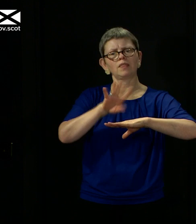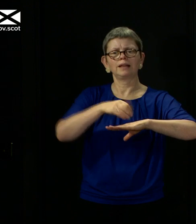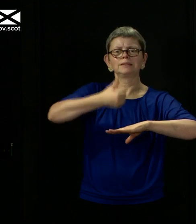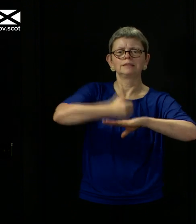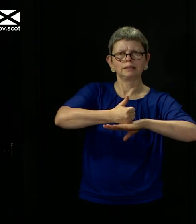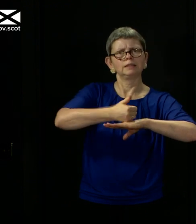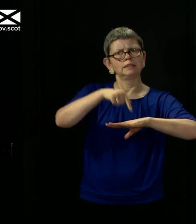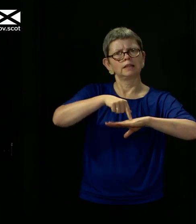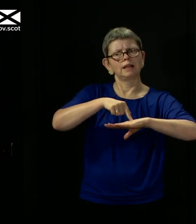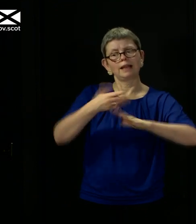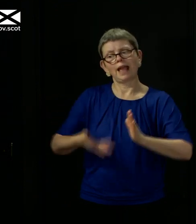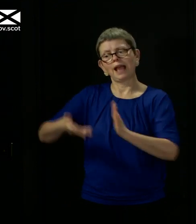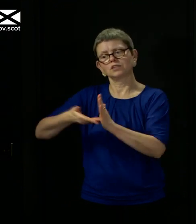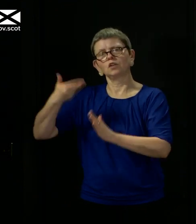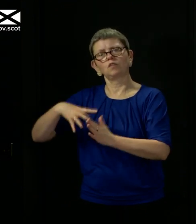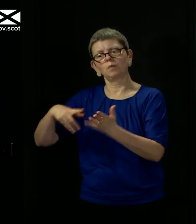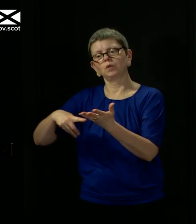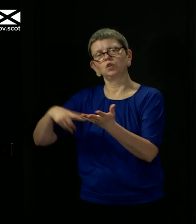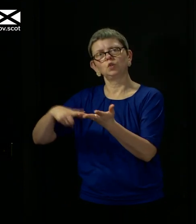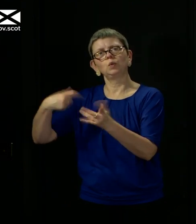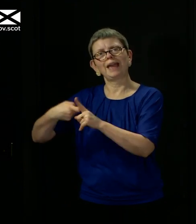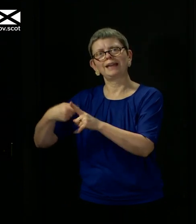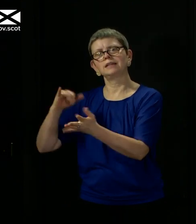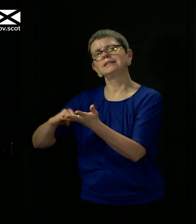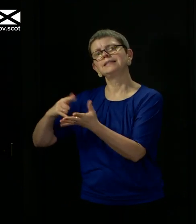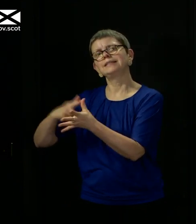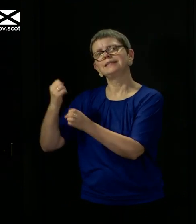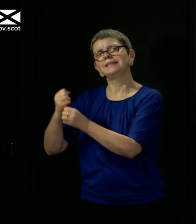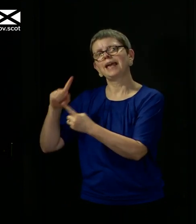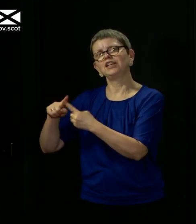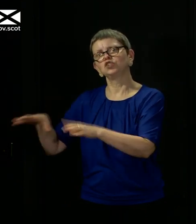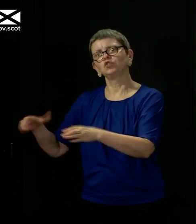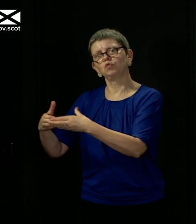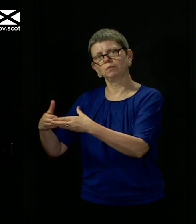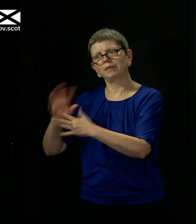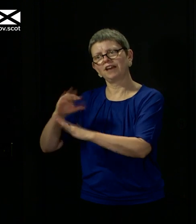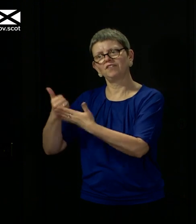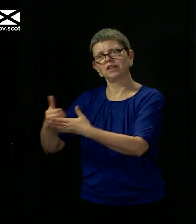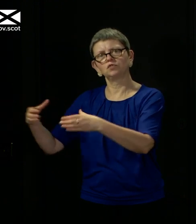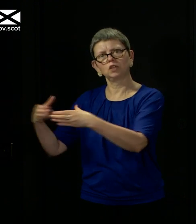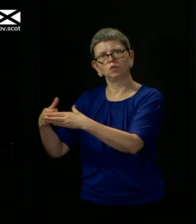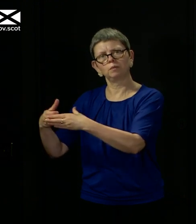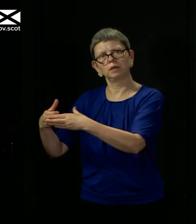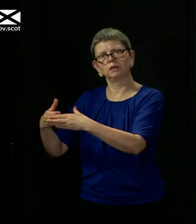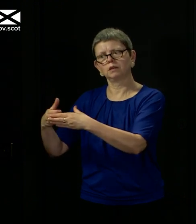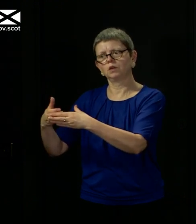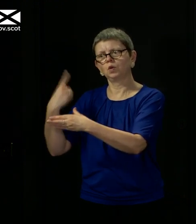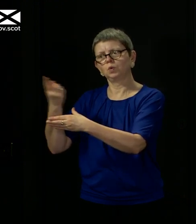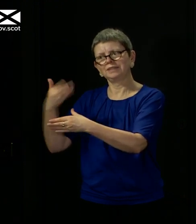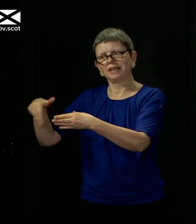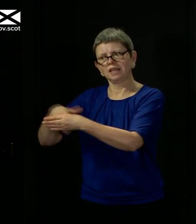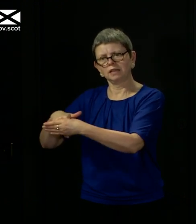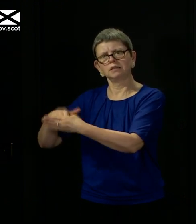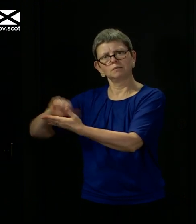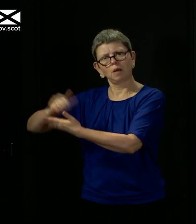advice that comes out of SAGE. The membership of that advisory group is published, the minutes of the meetings of that